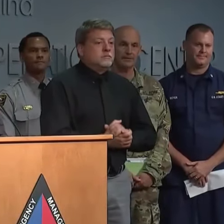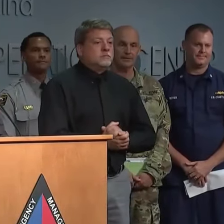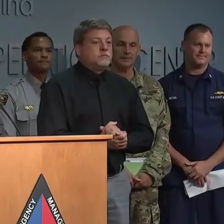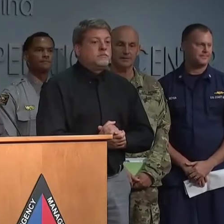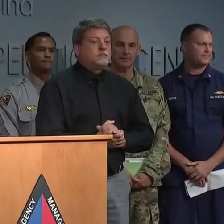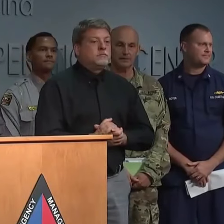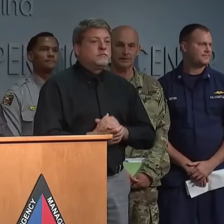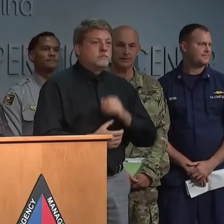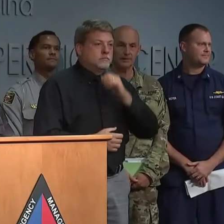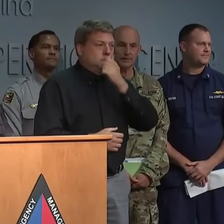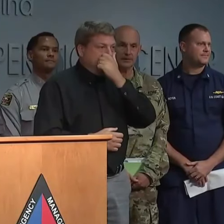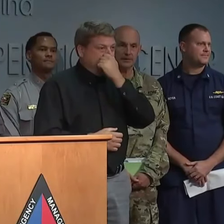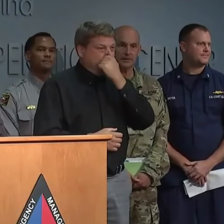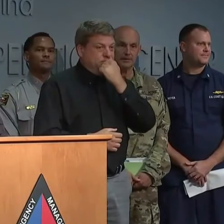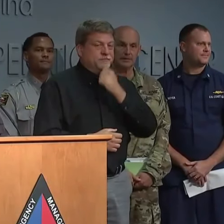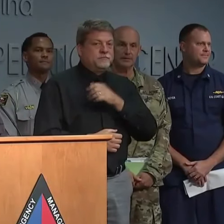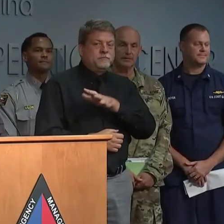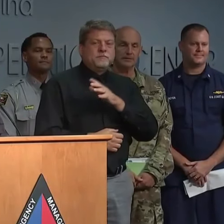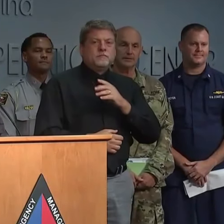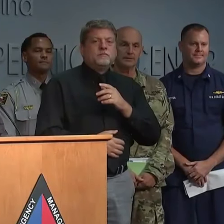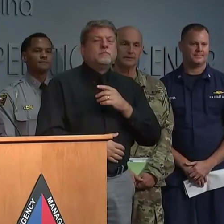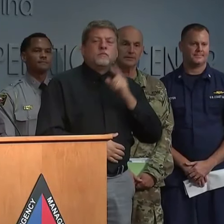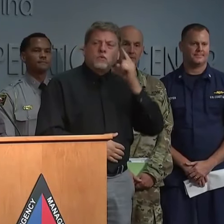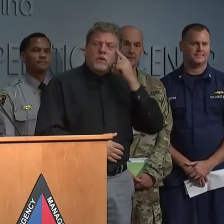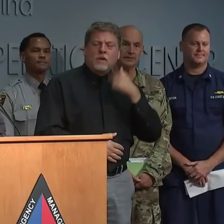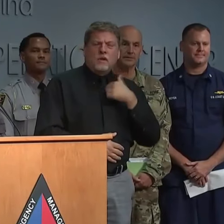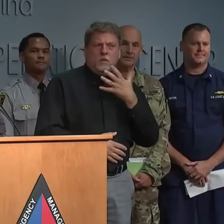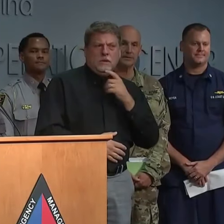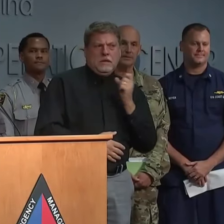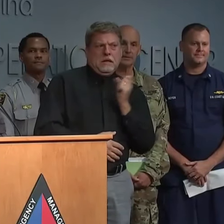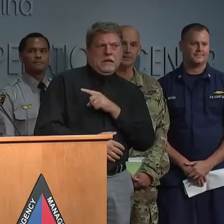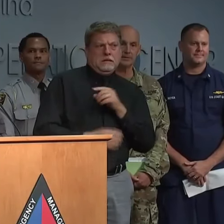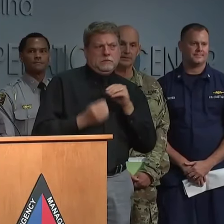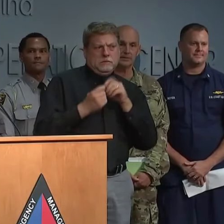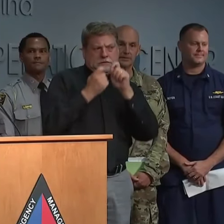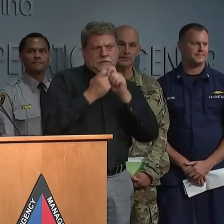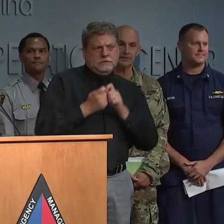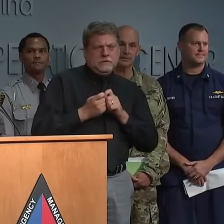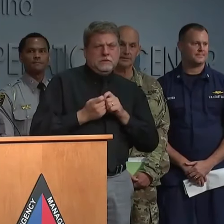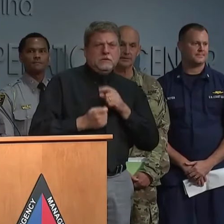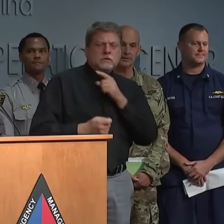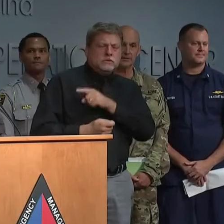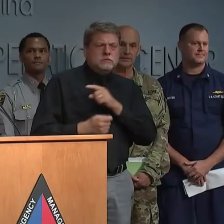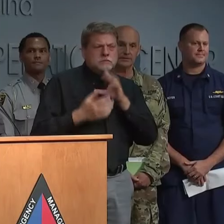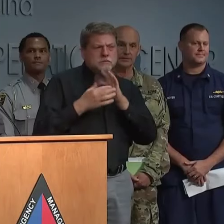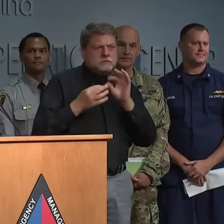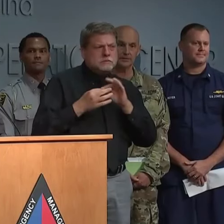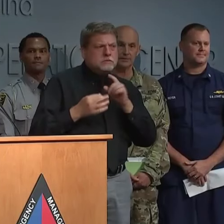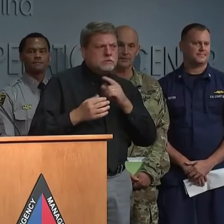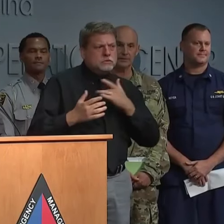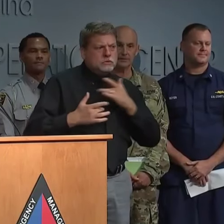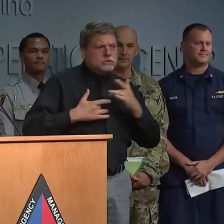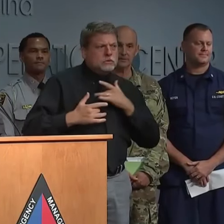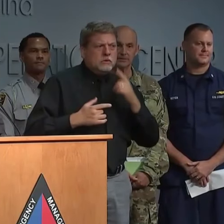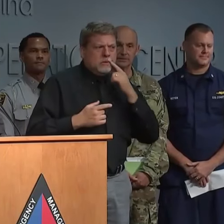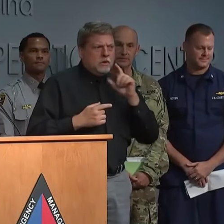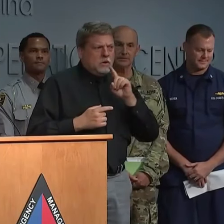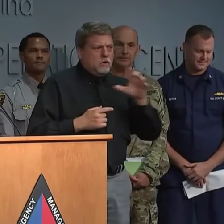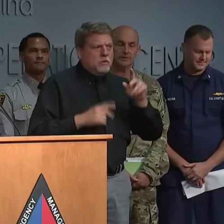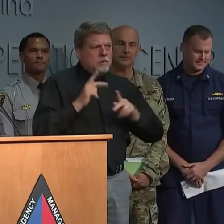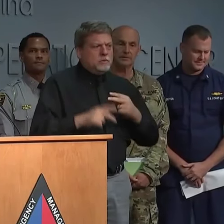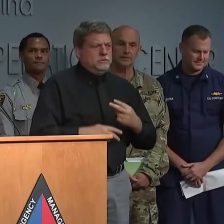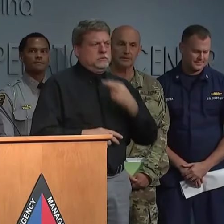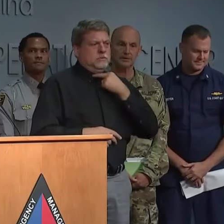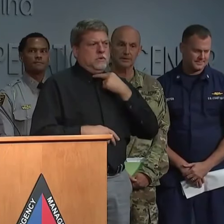Governor, wanted to feel back to what you said about there is significant concern about hundreds of people